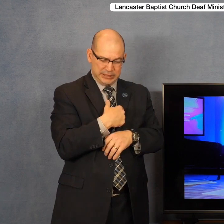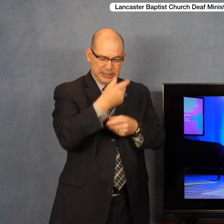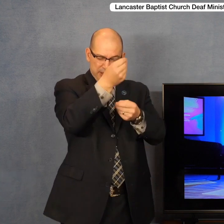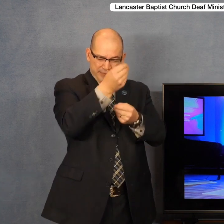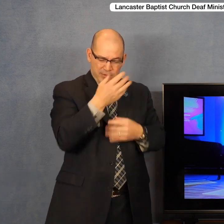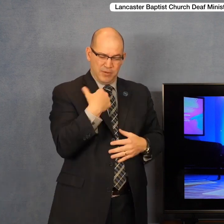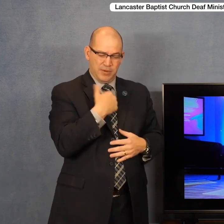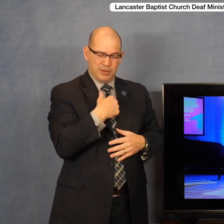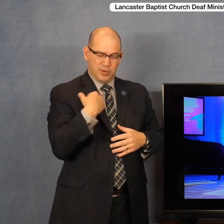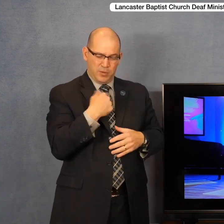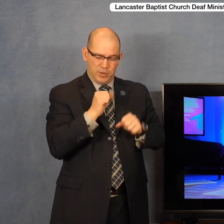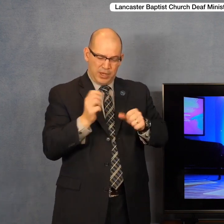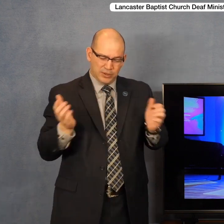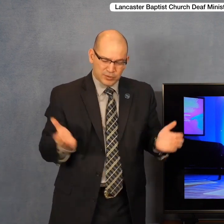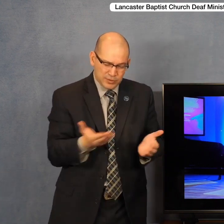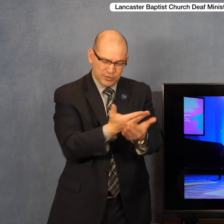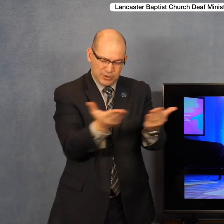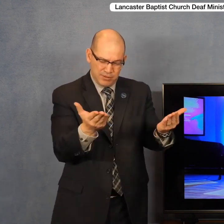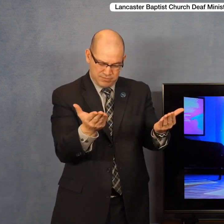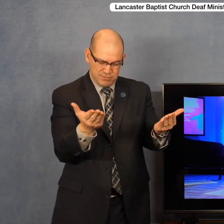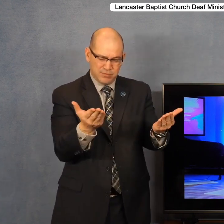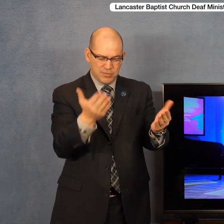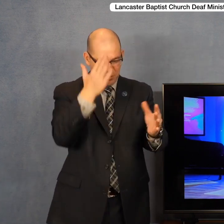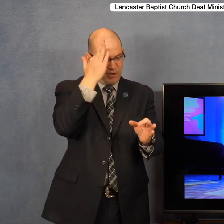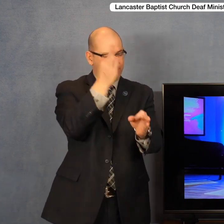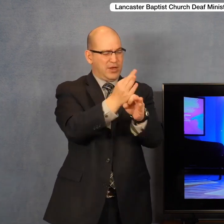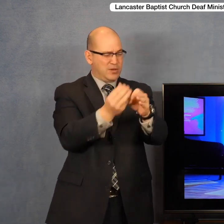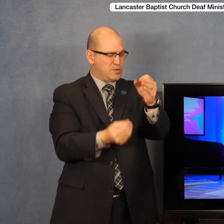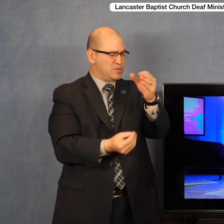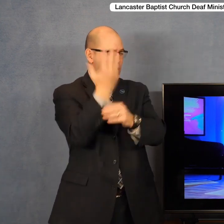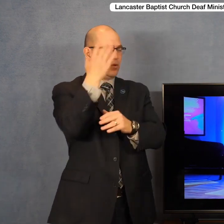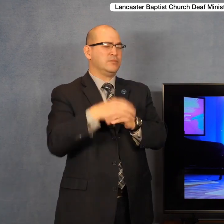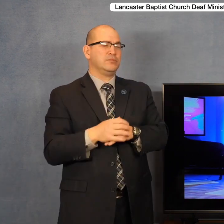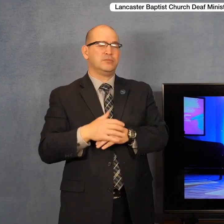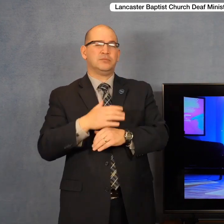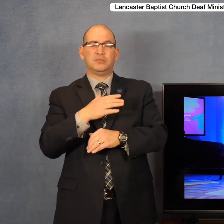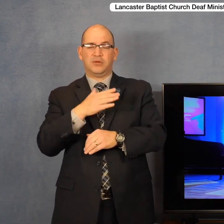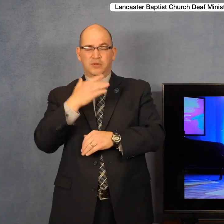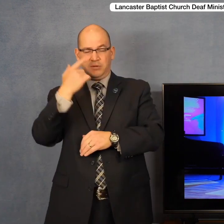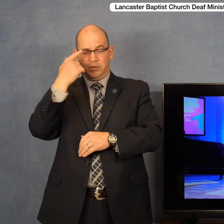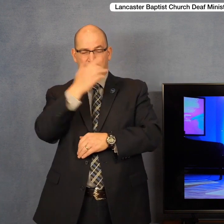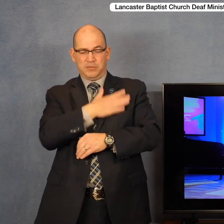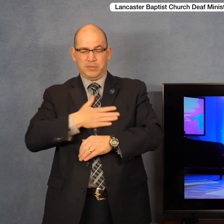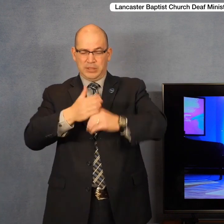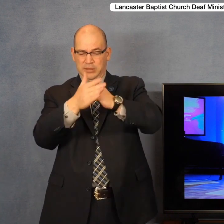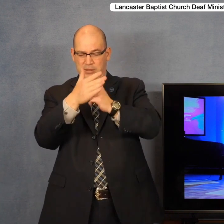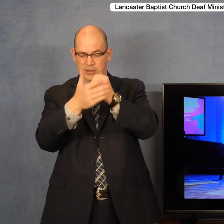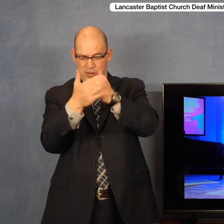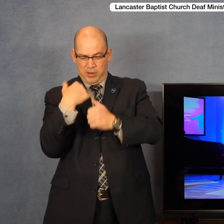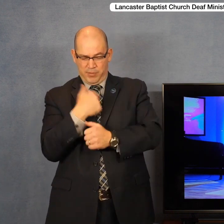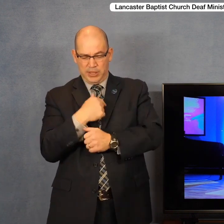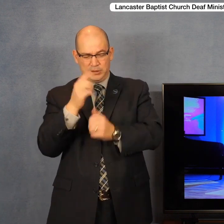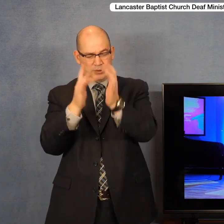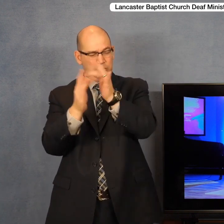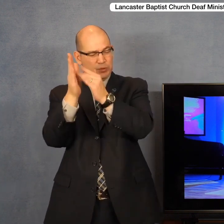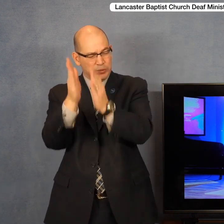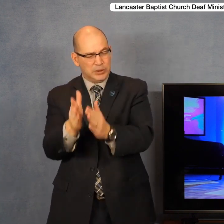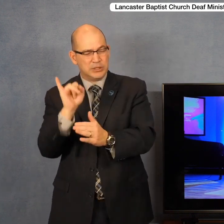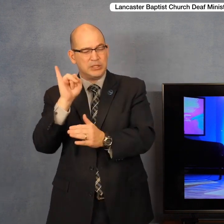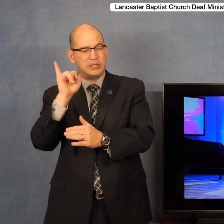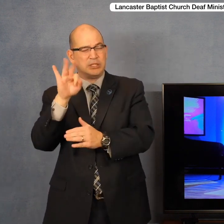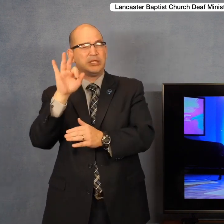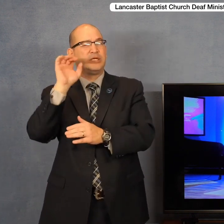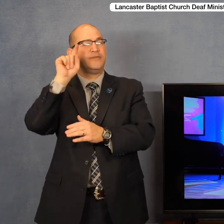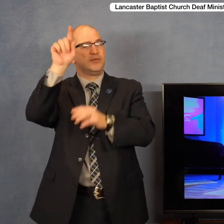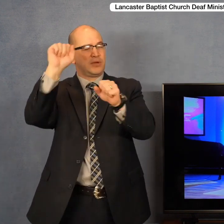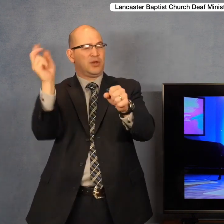so that we might encourage their faith. Help us as Christians to realize that if you could use the woman at the well, if you could use the